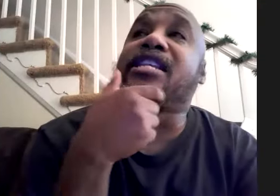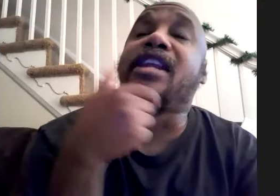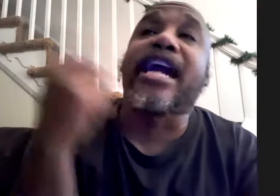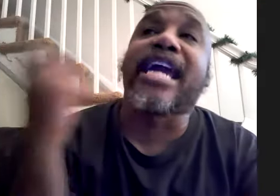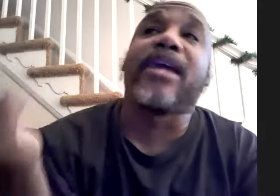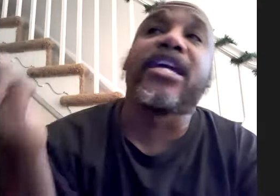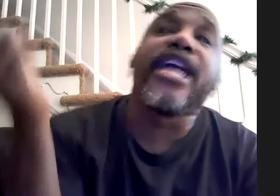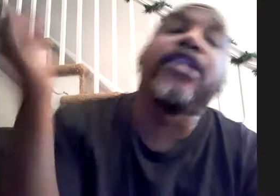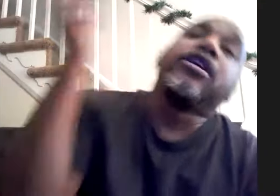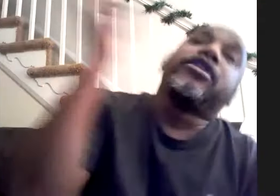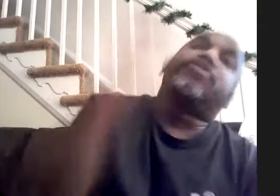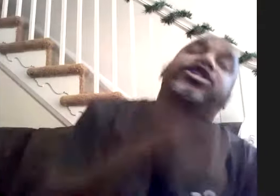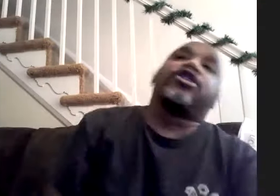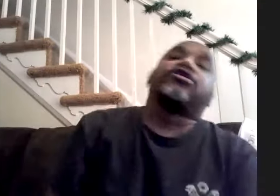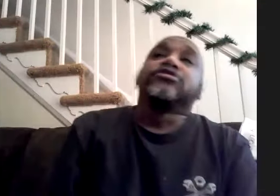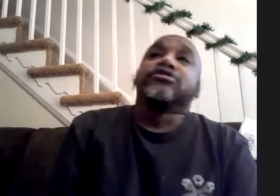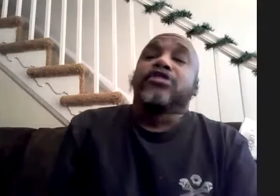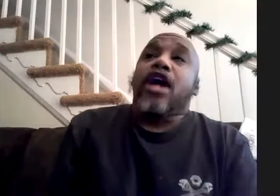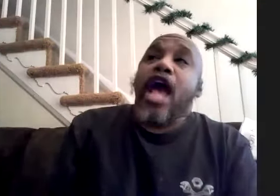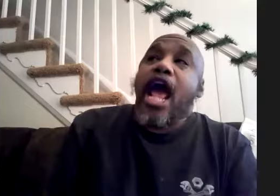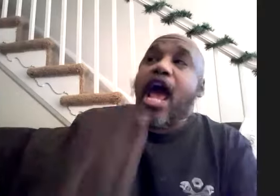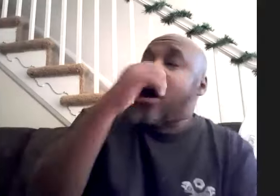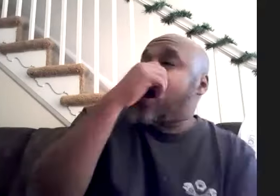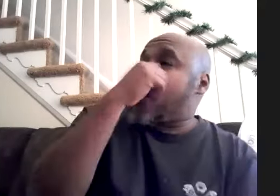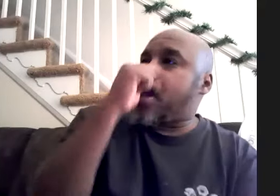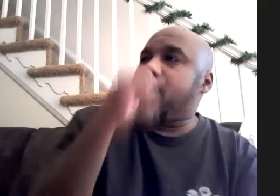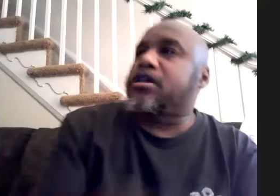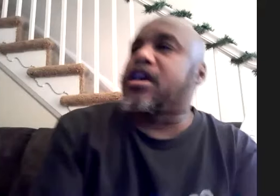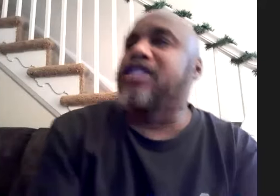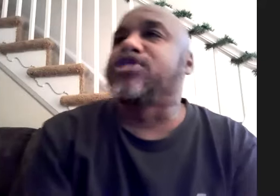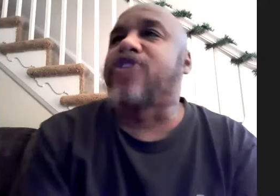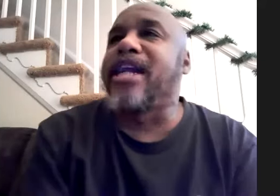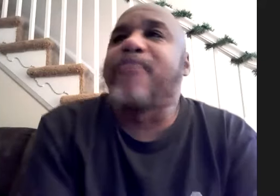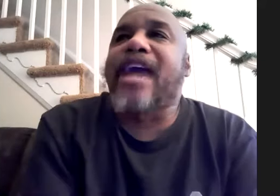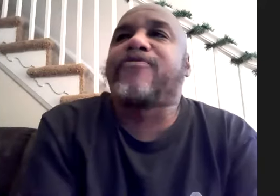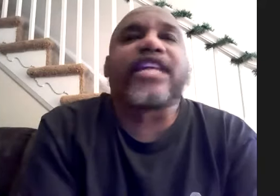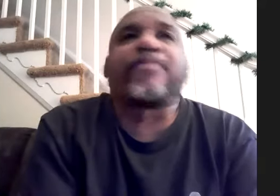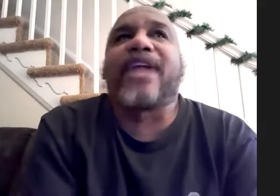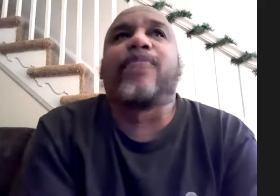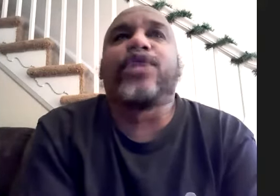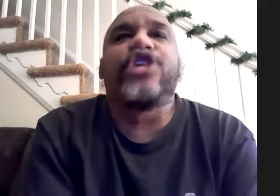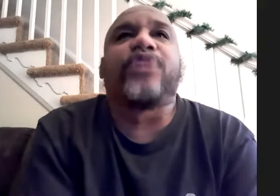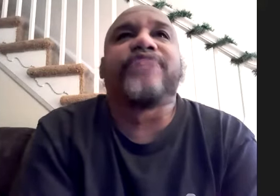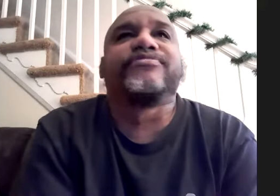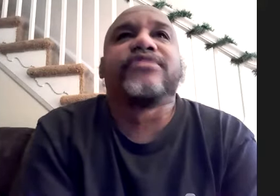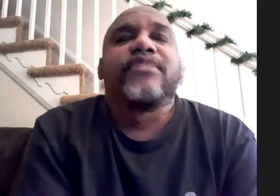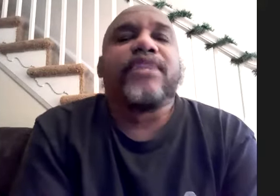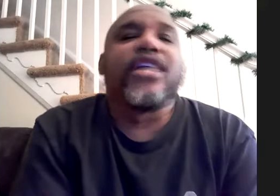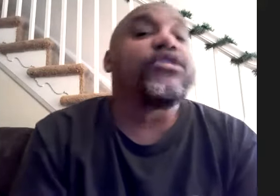then i came out again this year and uh because i was trying to get back for like the past couple years but because i was